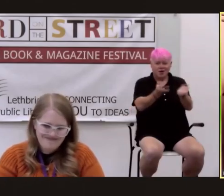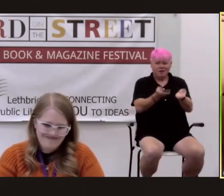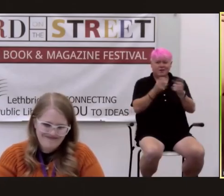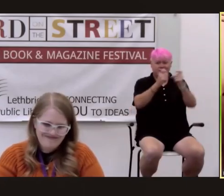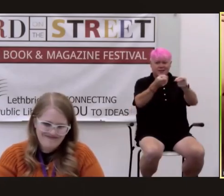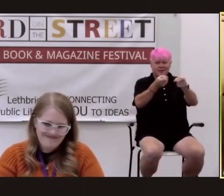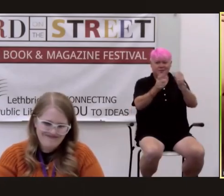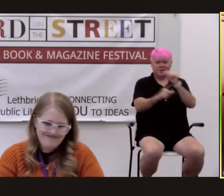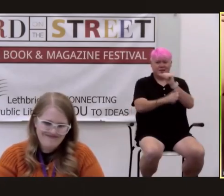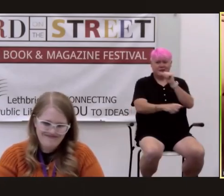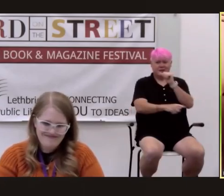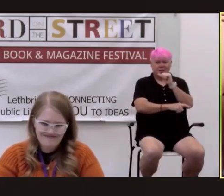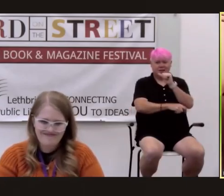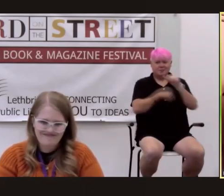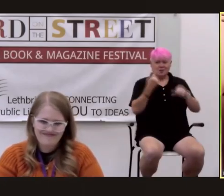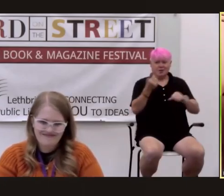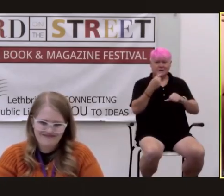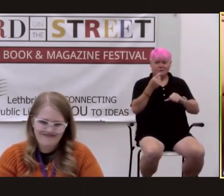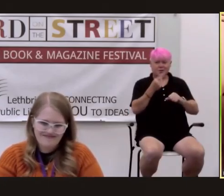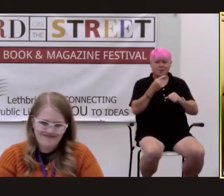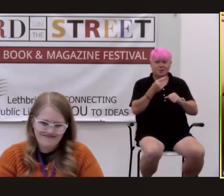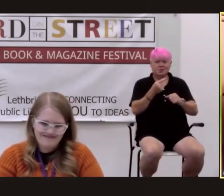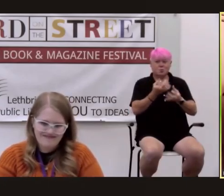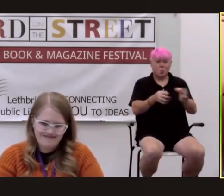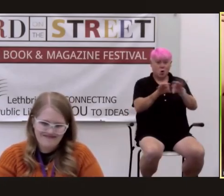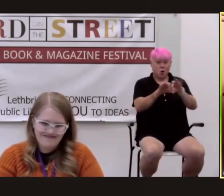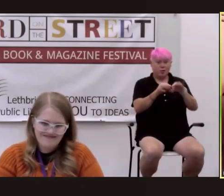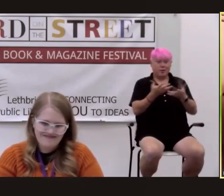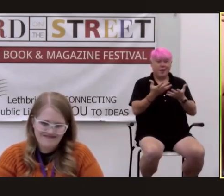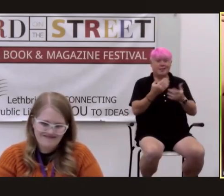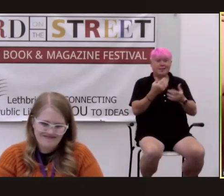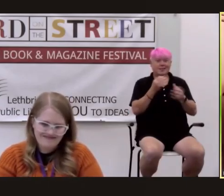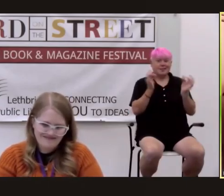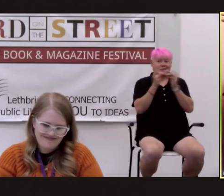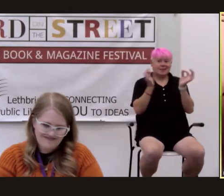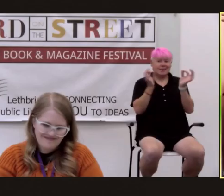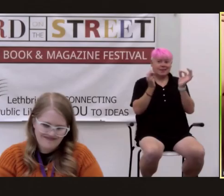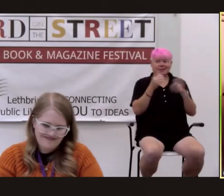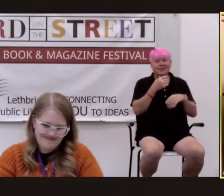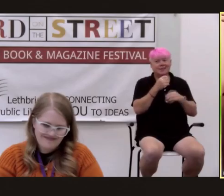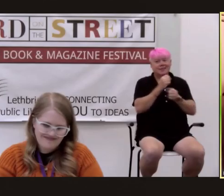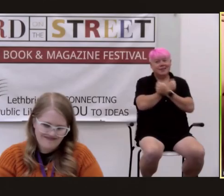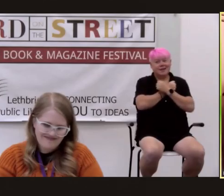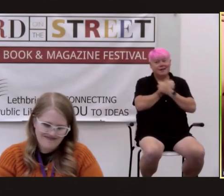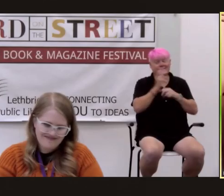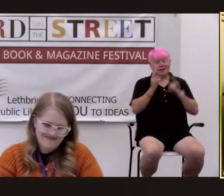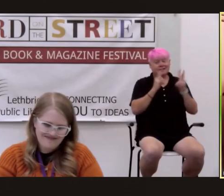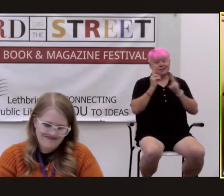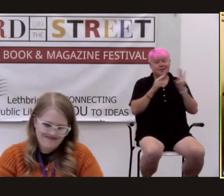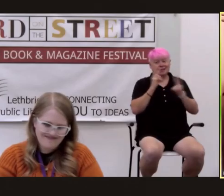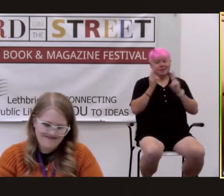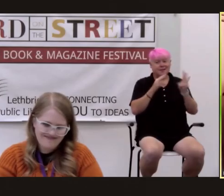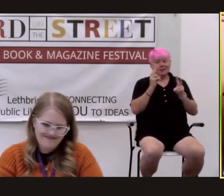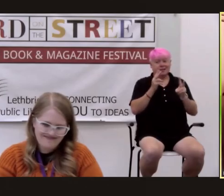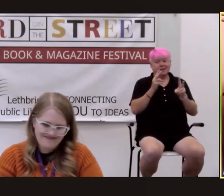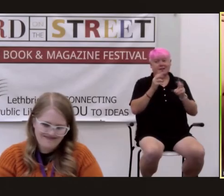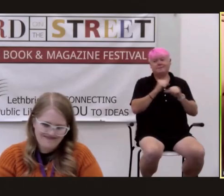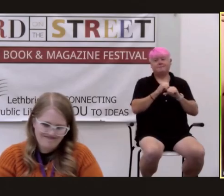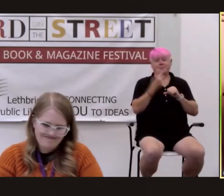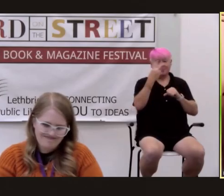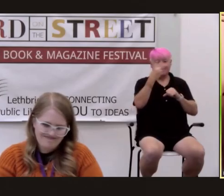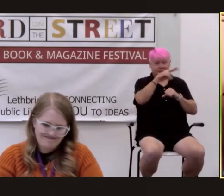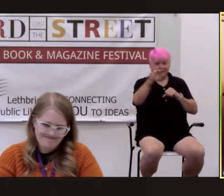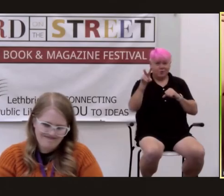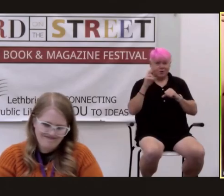lethbridge always is worth visiting on any circumstance but added a particular appeal saying yes to this looking forward to seeing